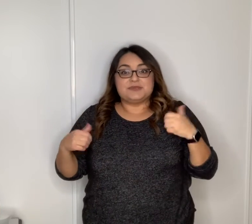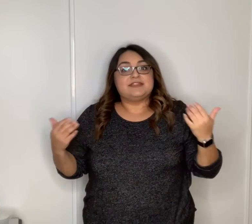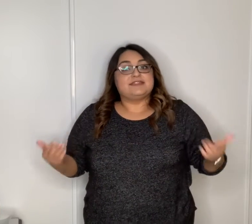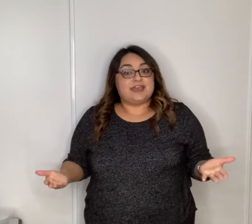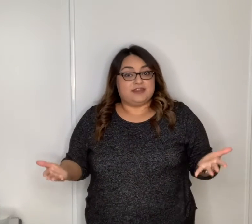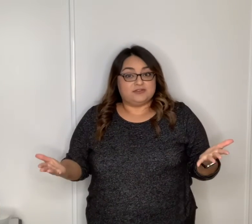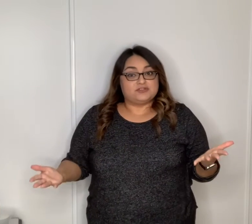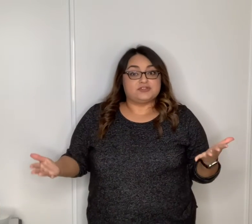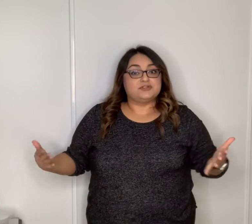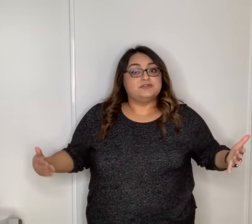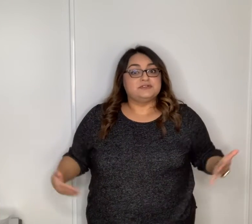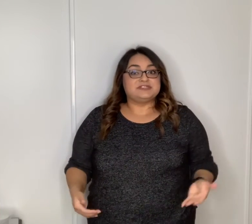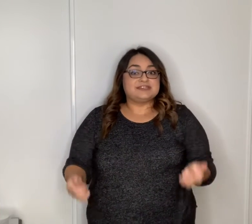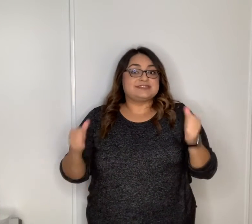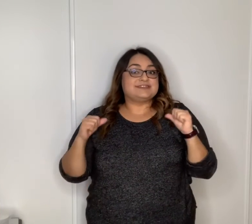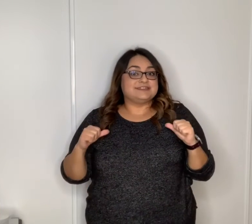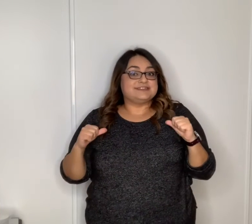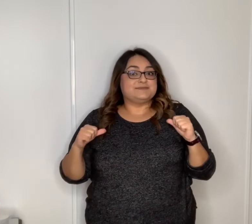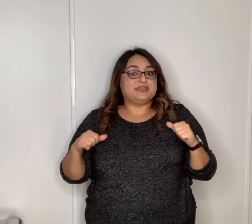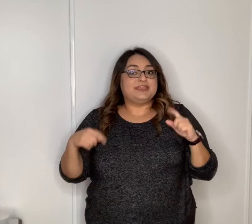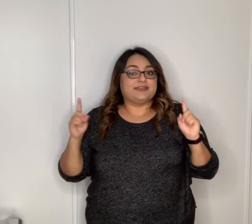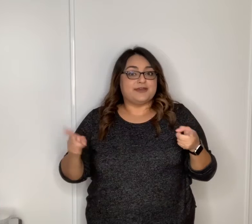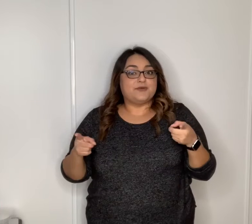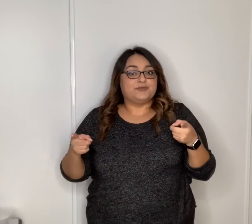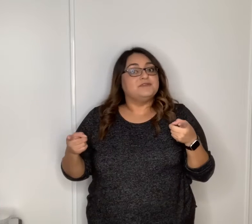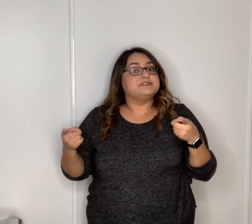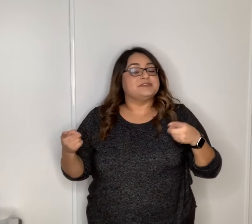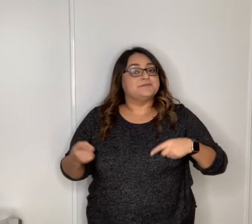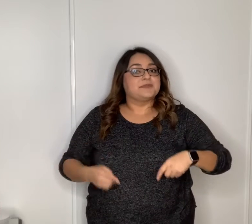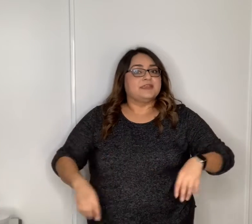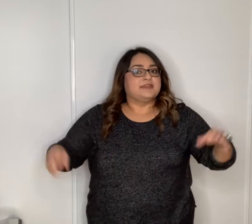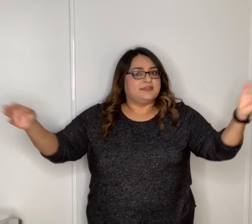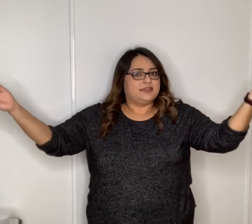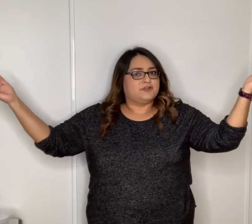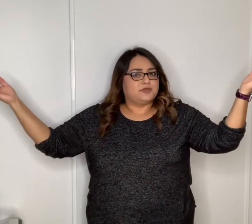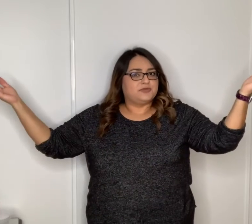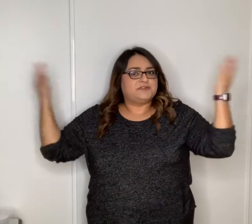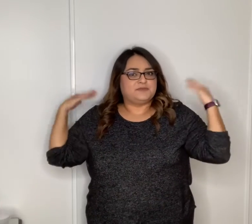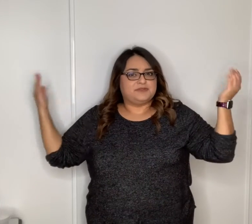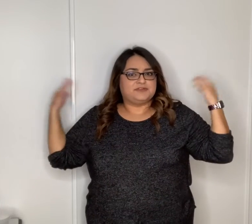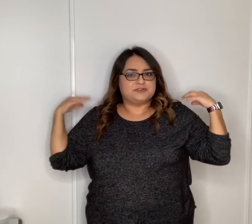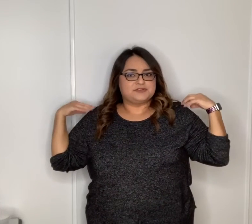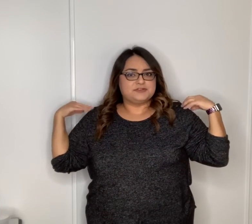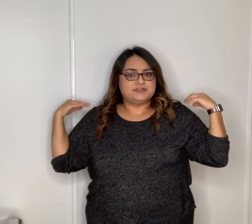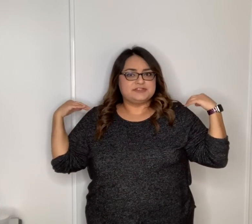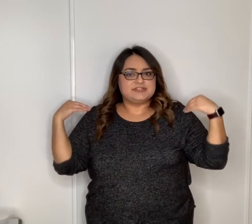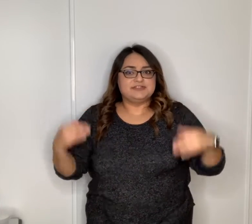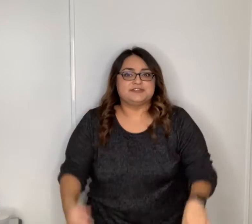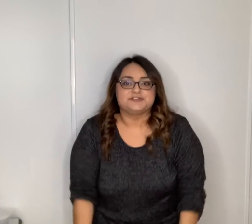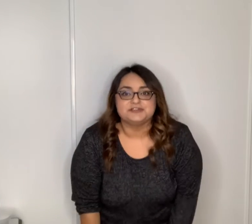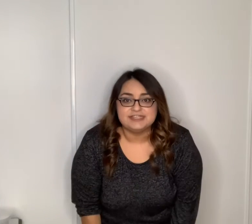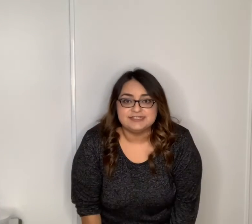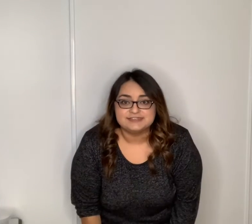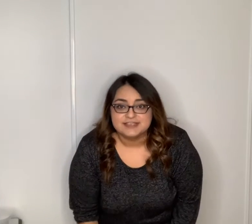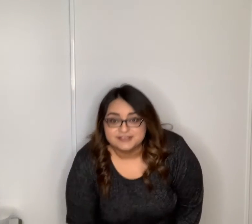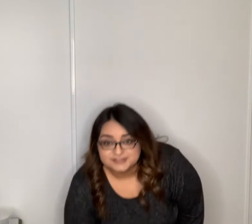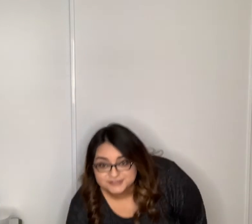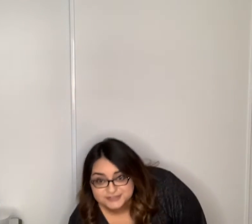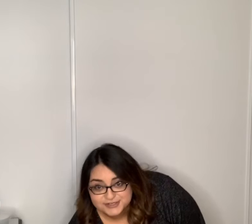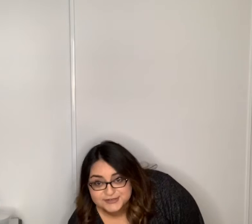that is true just listen to me and i'll prove it to you and then you're gonna prove it to me so touch your shoulders touch your knees touch your toes